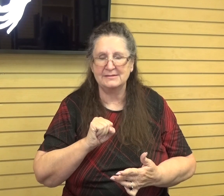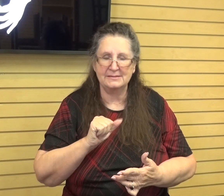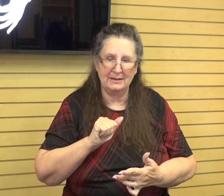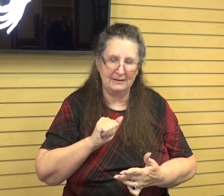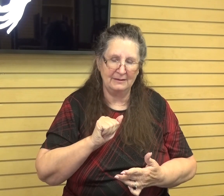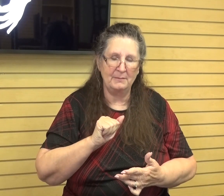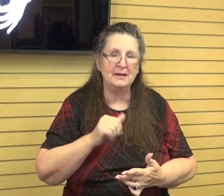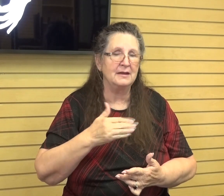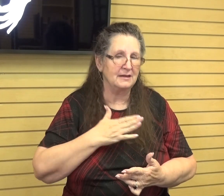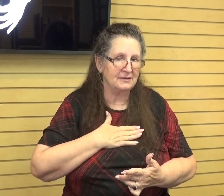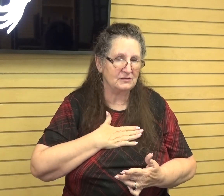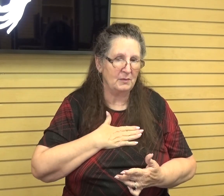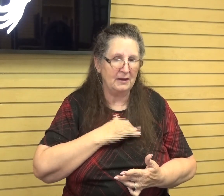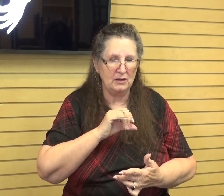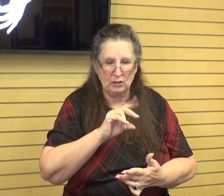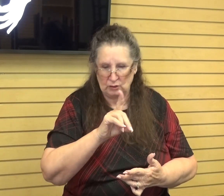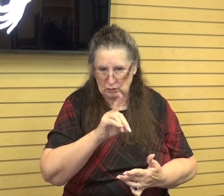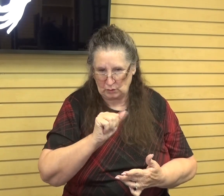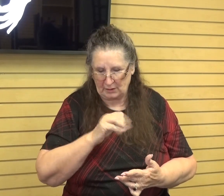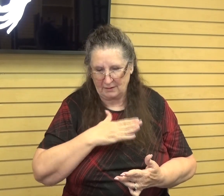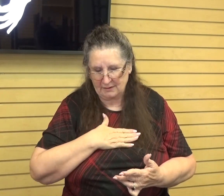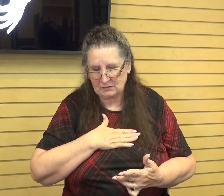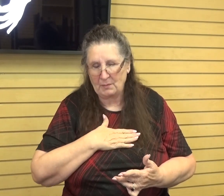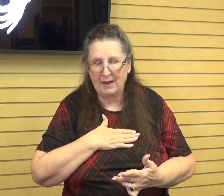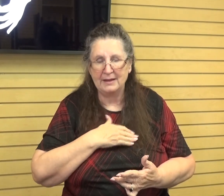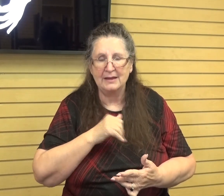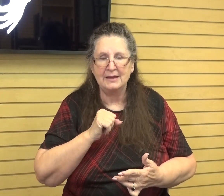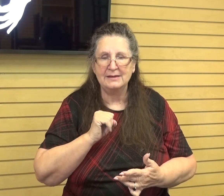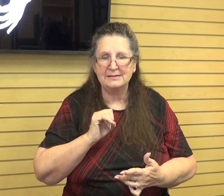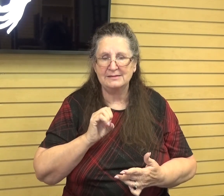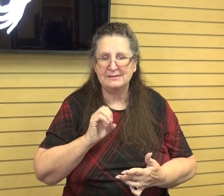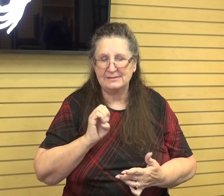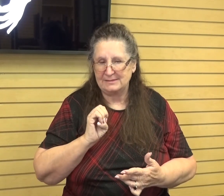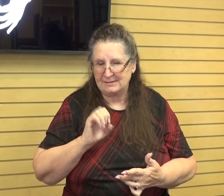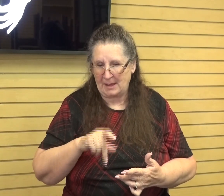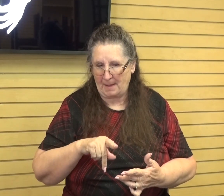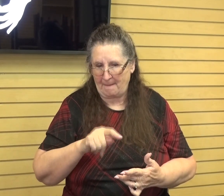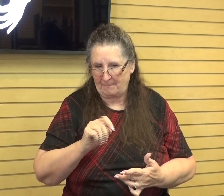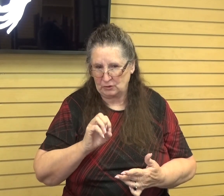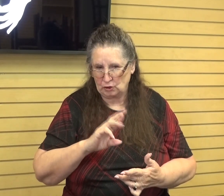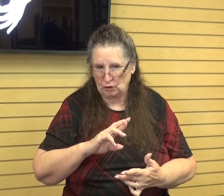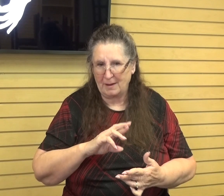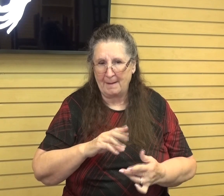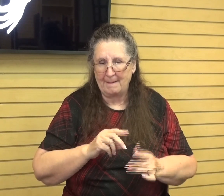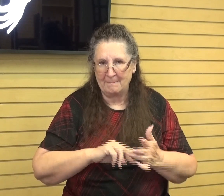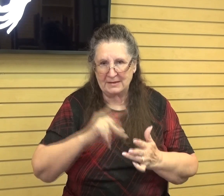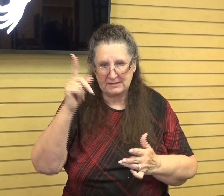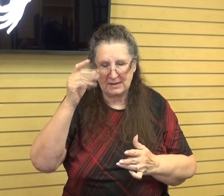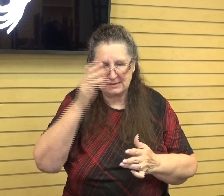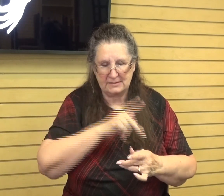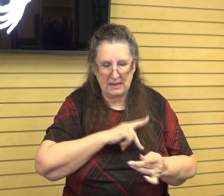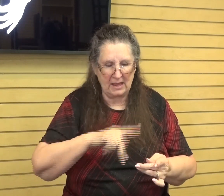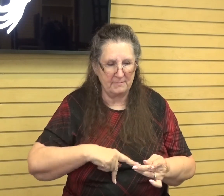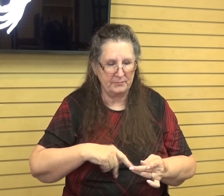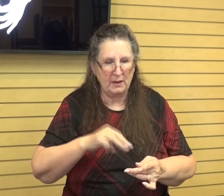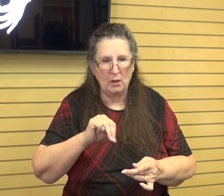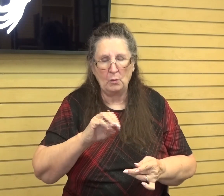and Judah is my scepter. In verse 9, he says, and Moab is my wash